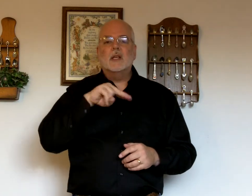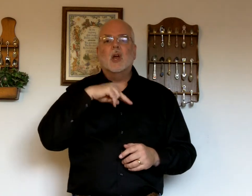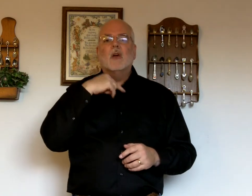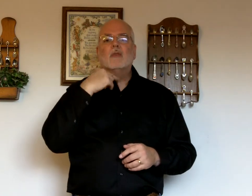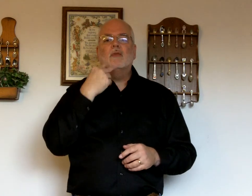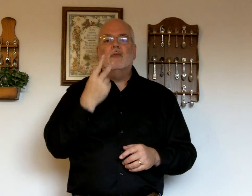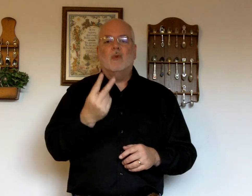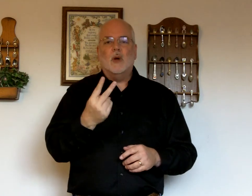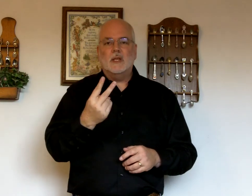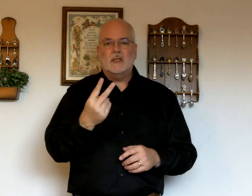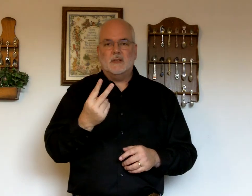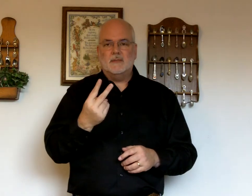Voice.